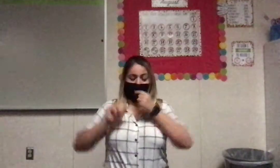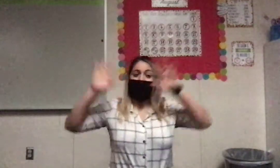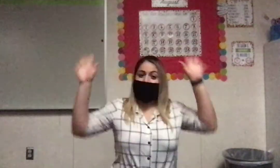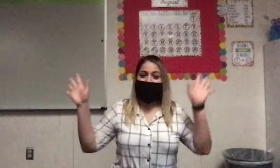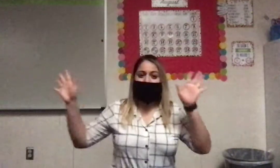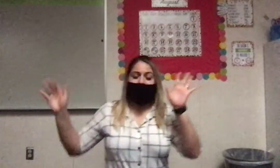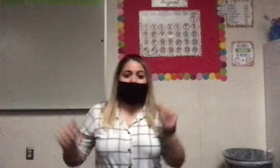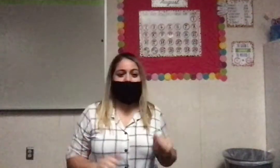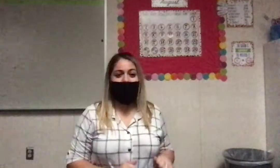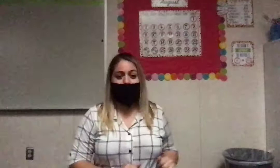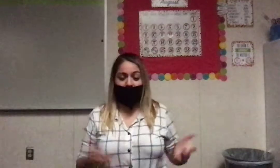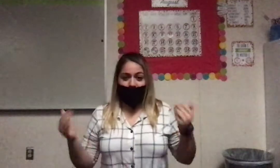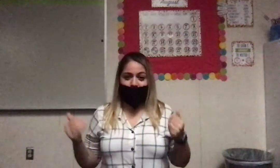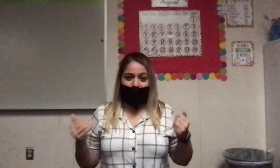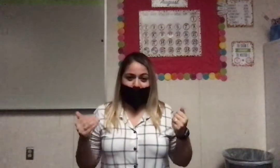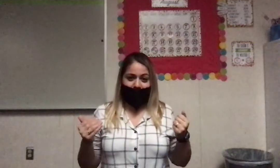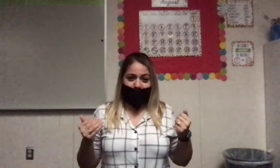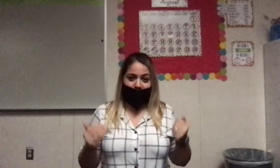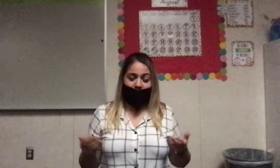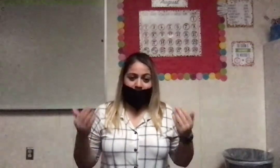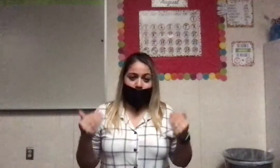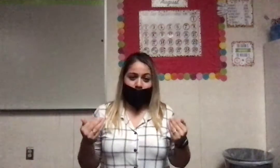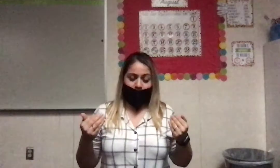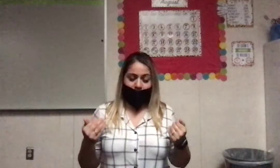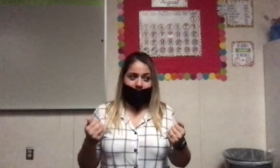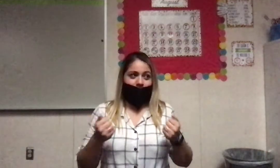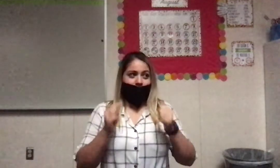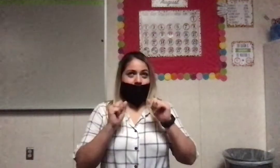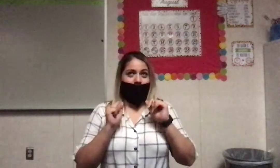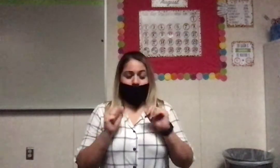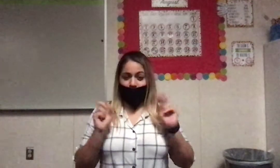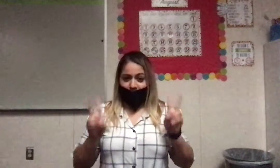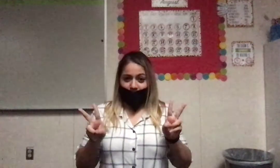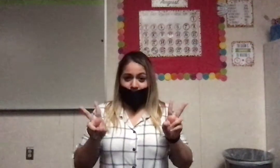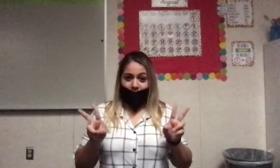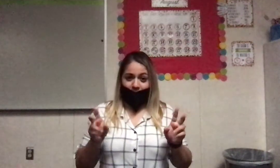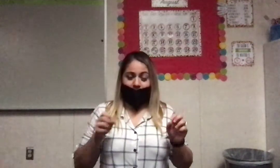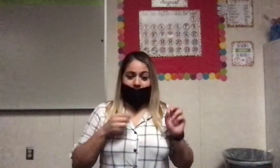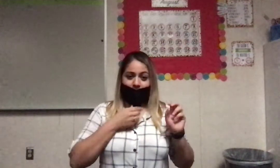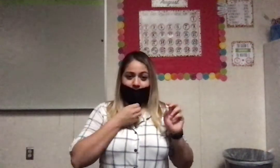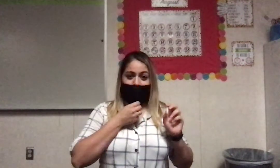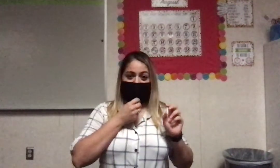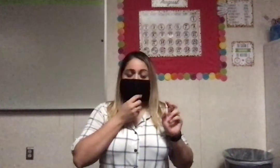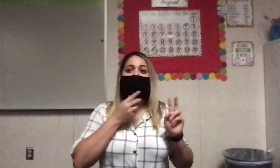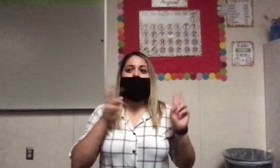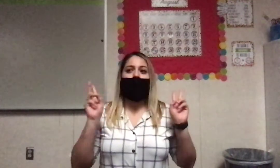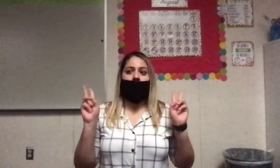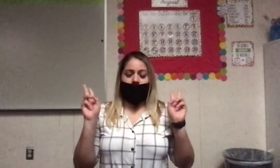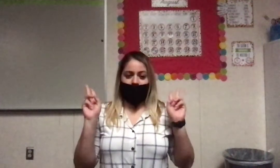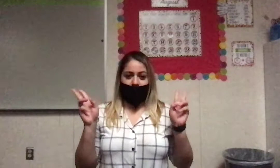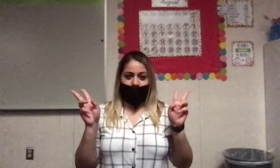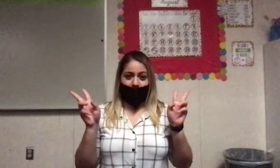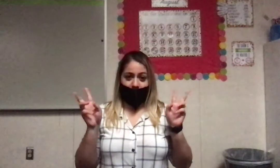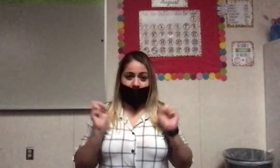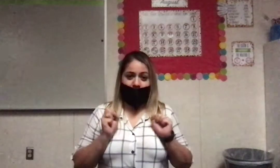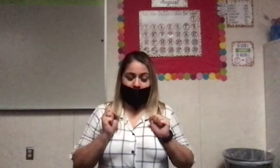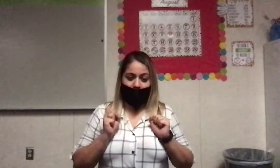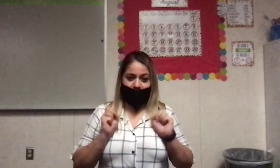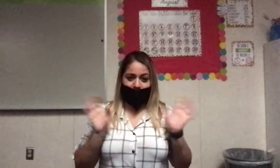Hi everyone! It is my first year teaching. I will be teaching second grade ELL and SEI and I am